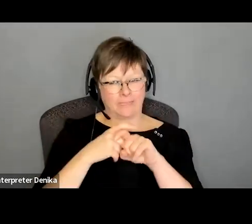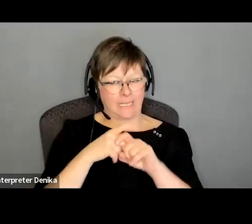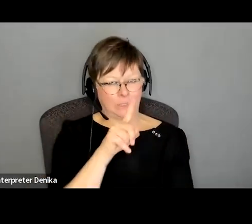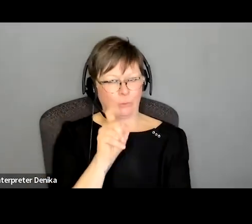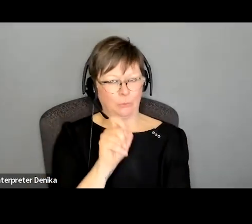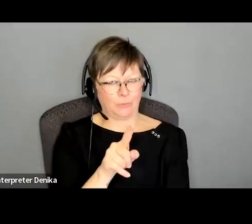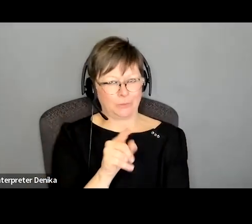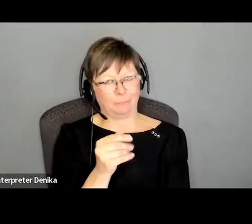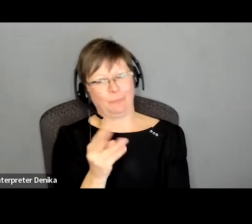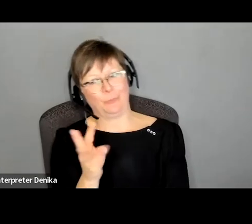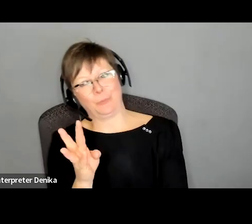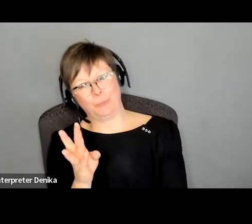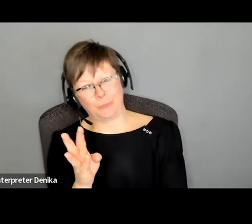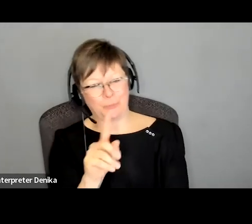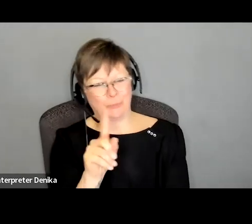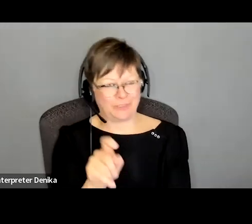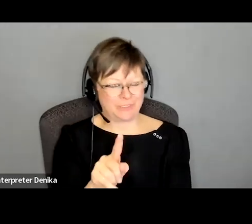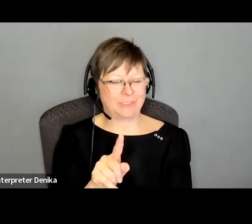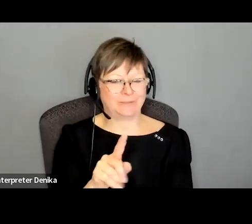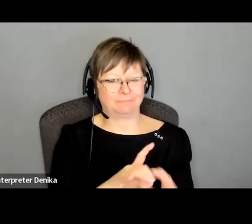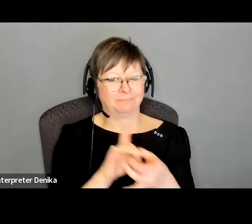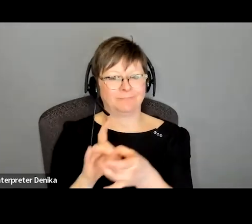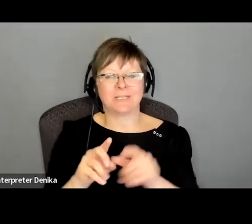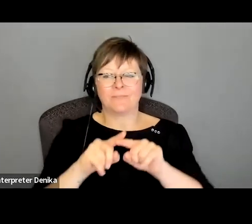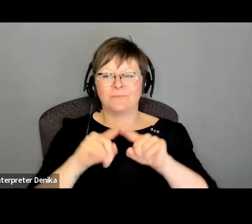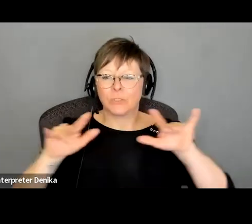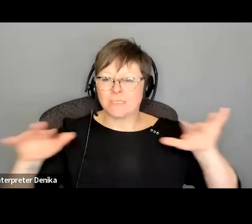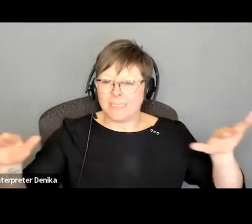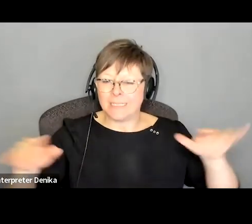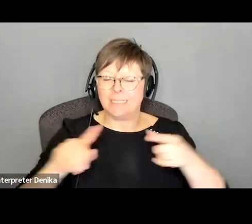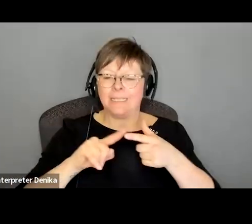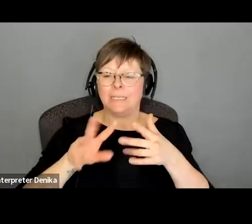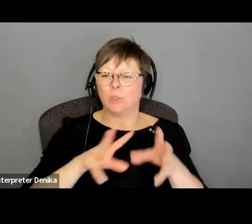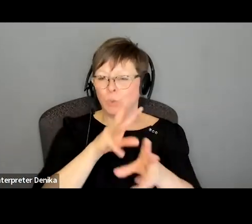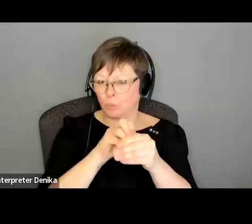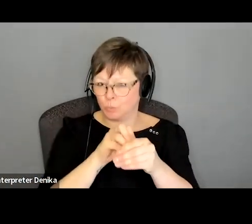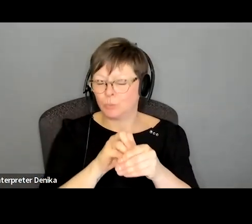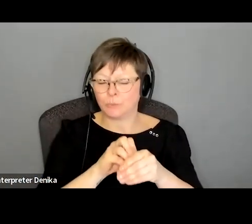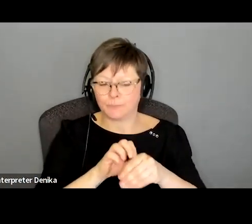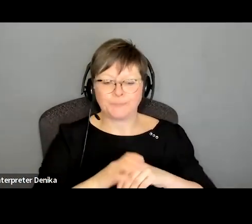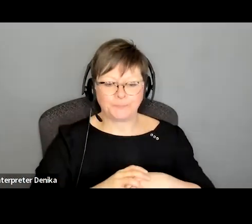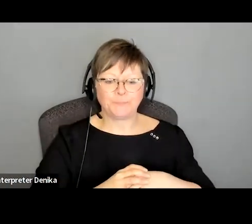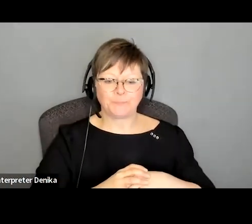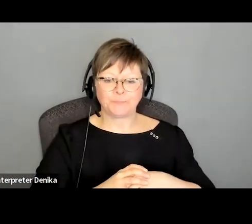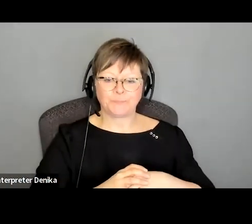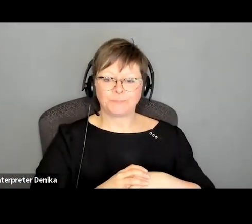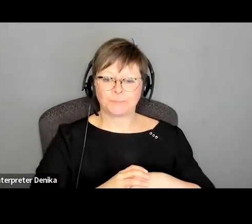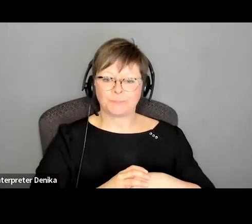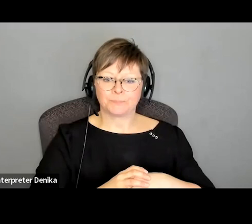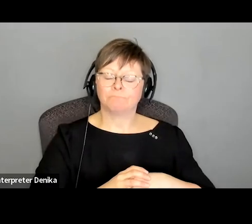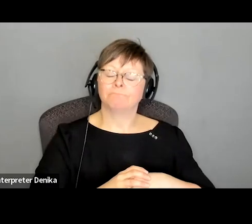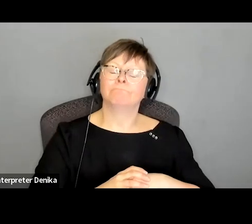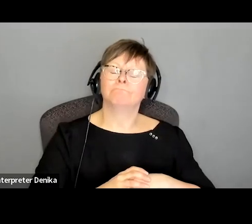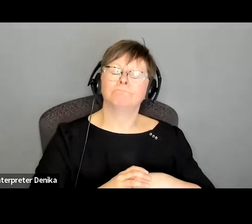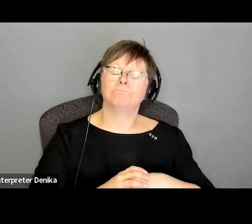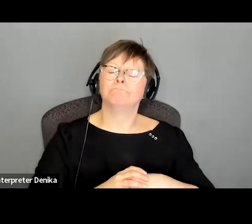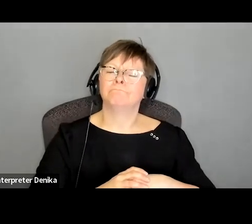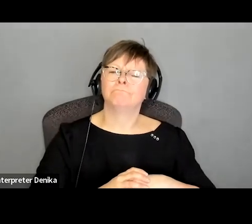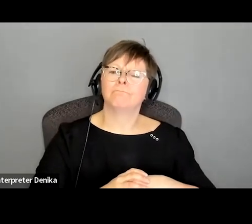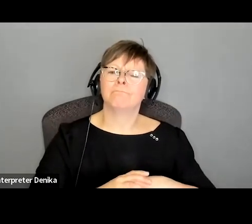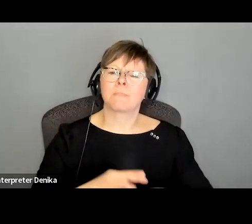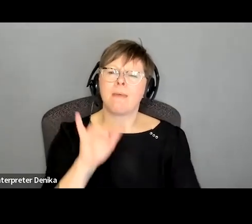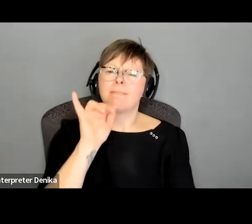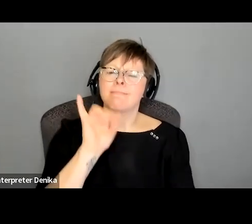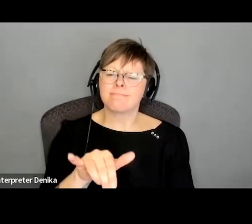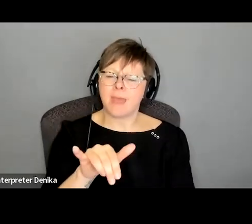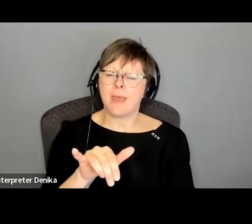a few questions around diversity and inclusion um is that on the radar